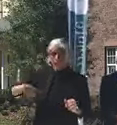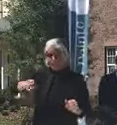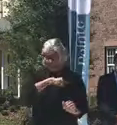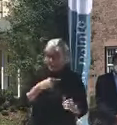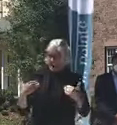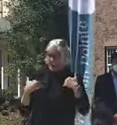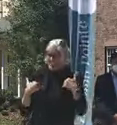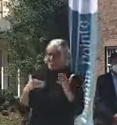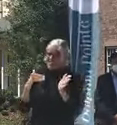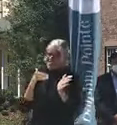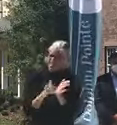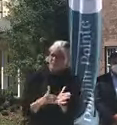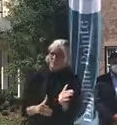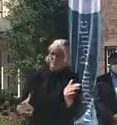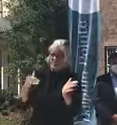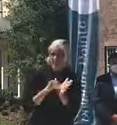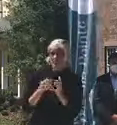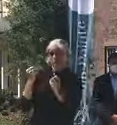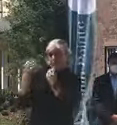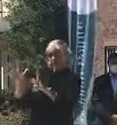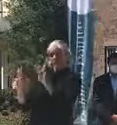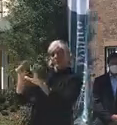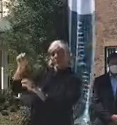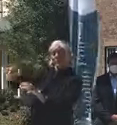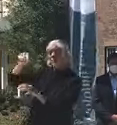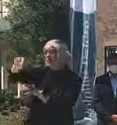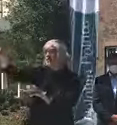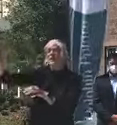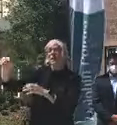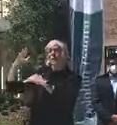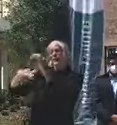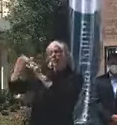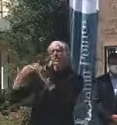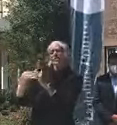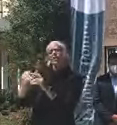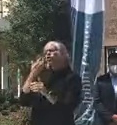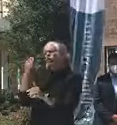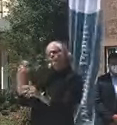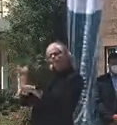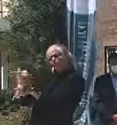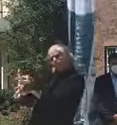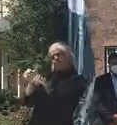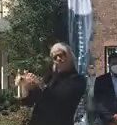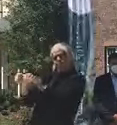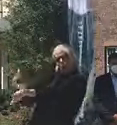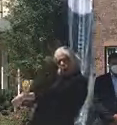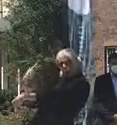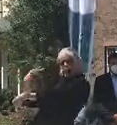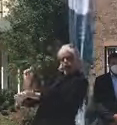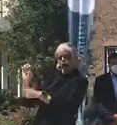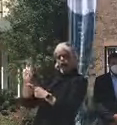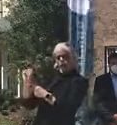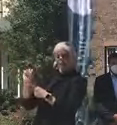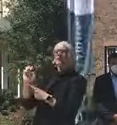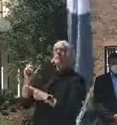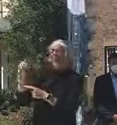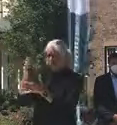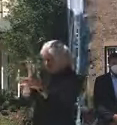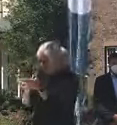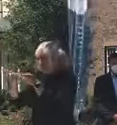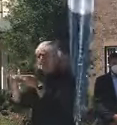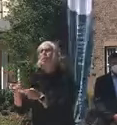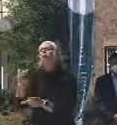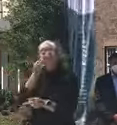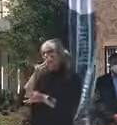-term care facilities in the state of Florida. We have some facilities that have the ability to care for a COVID